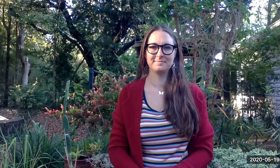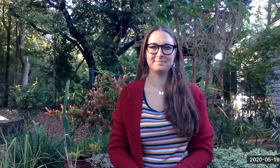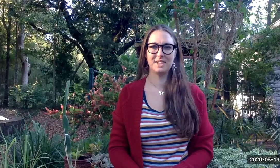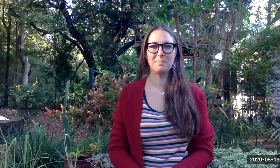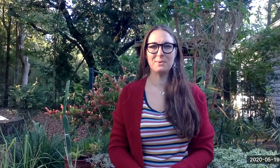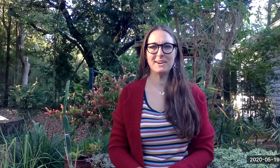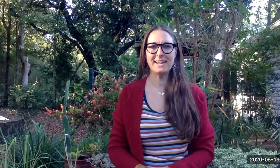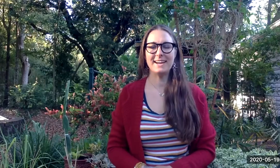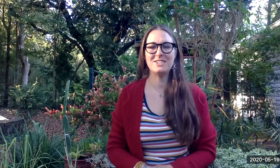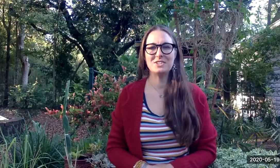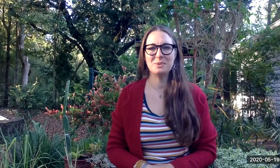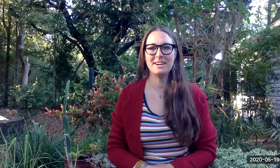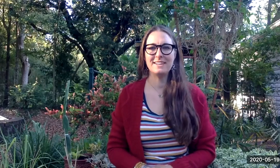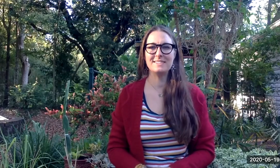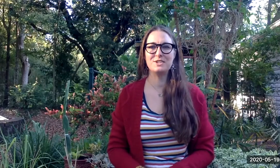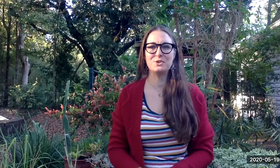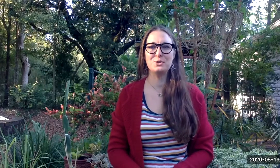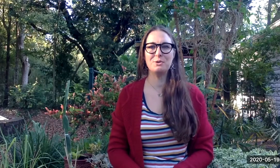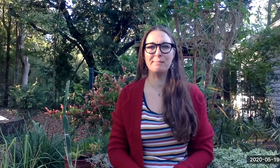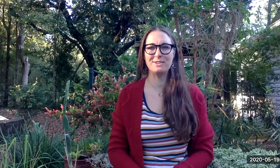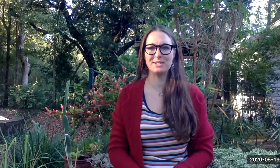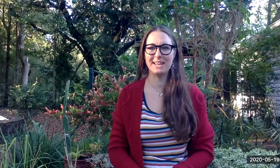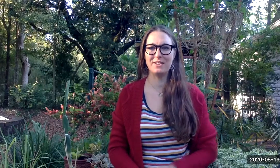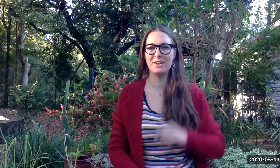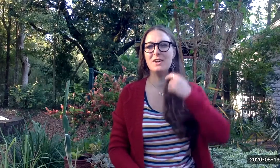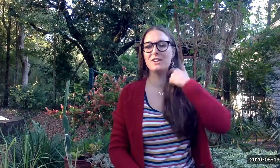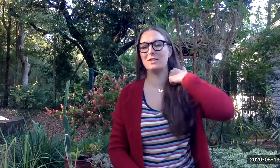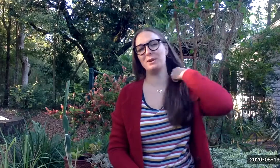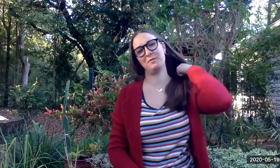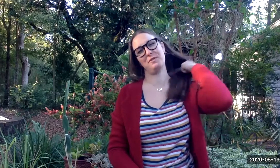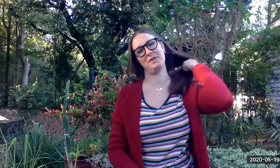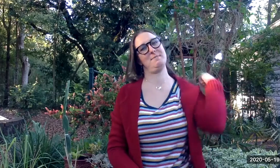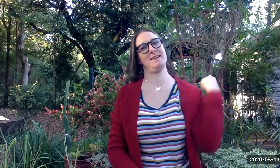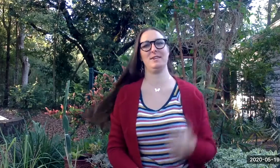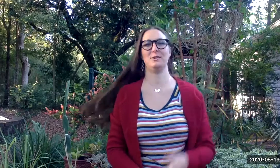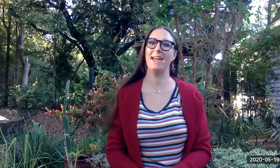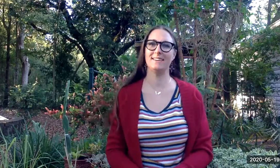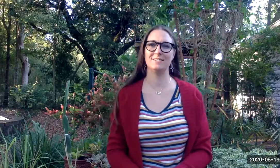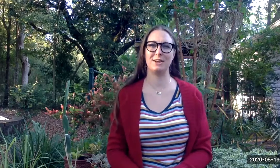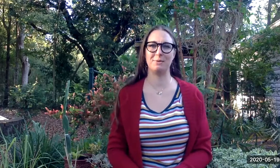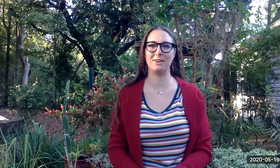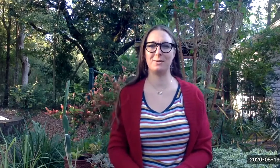Good morning. I just wanted us to do our mantra together so that we don't forget about it. Okay? So here we go.